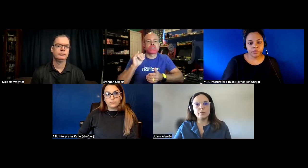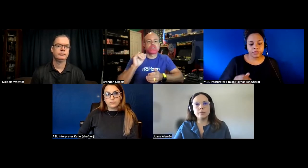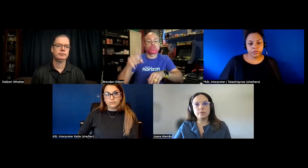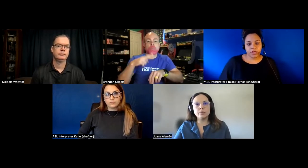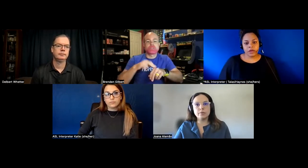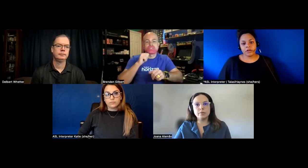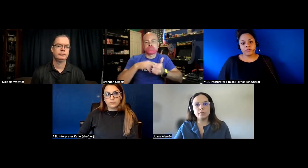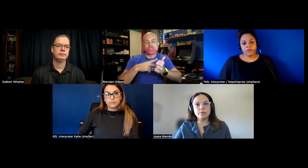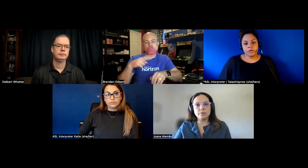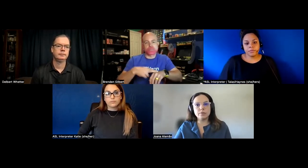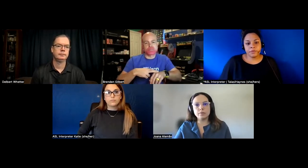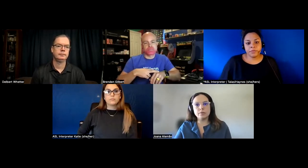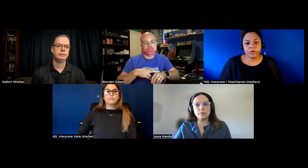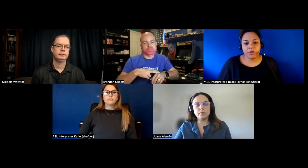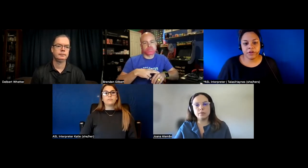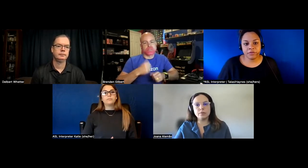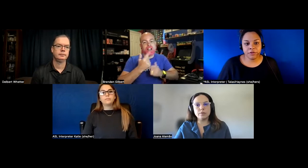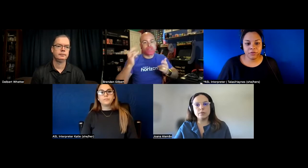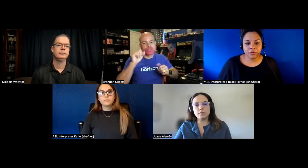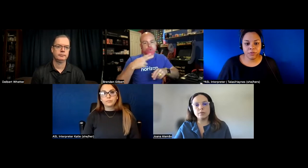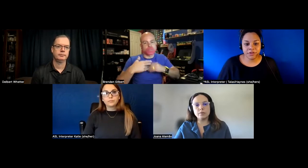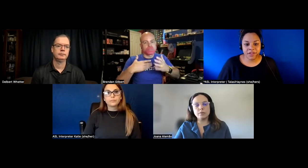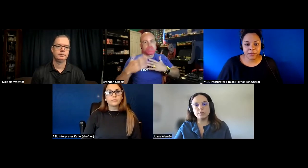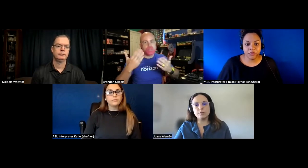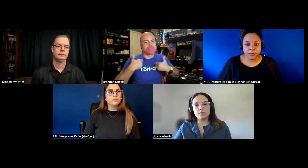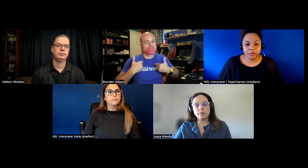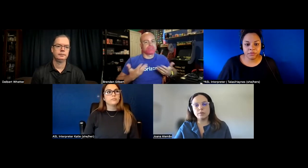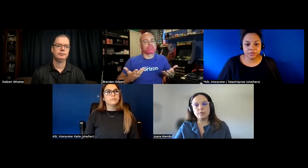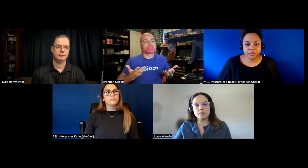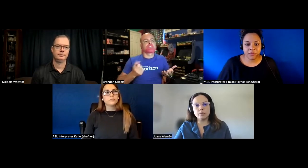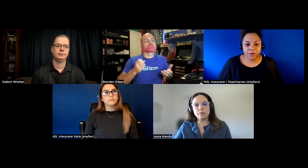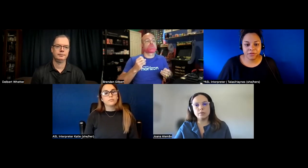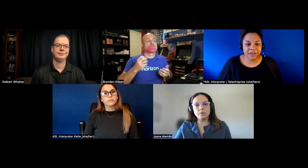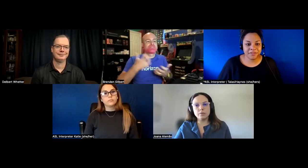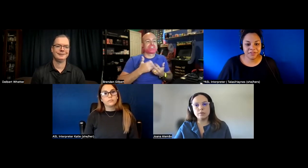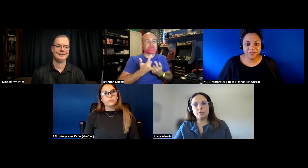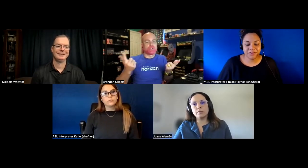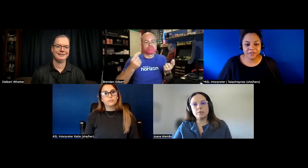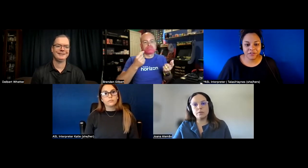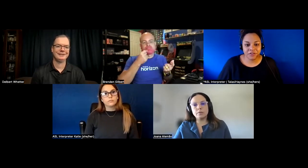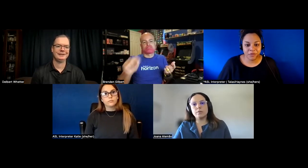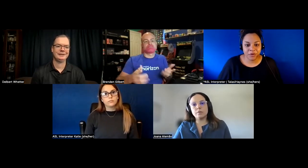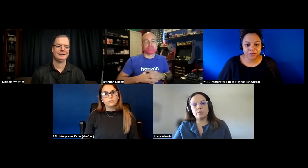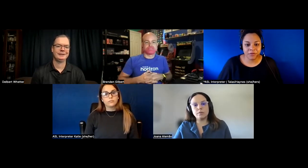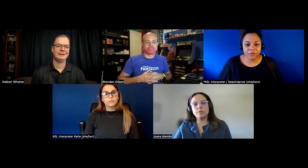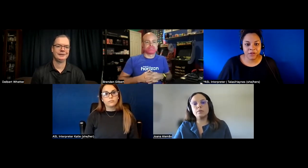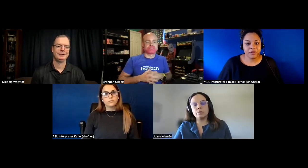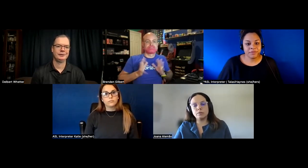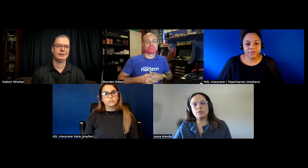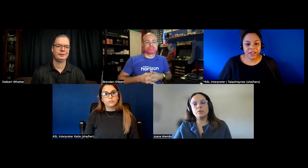yeah and also being aware that you know normal does not mean normal everyone has a different definition of normal so not